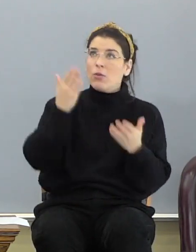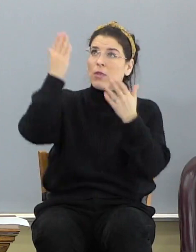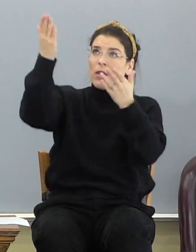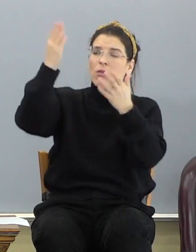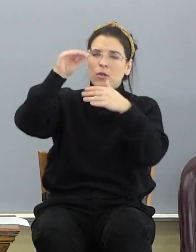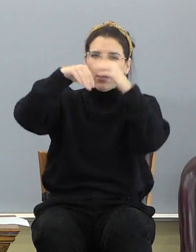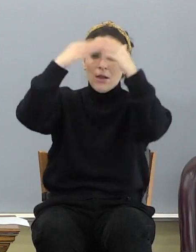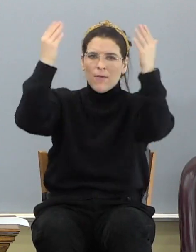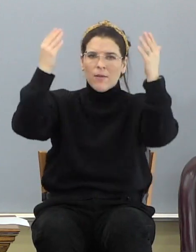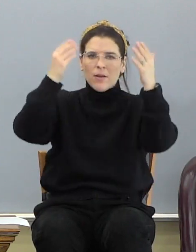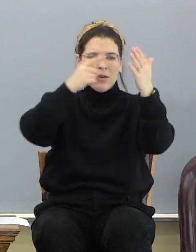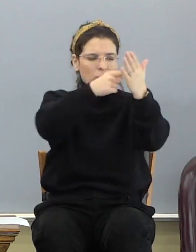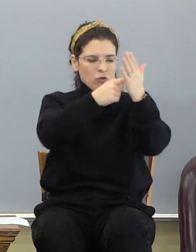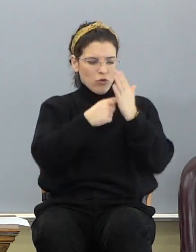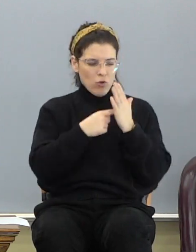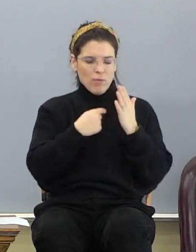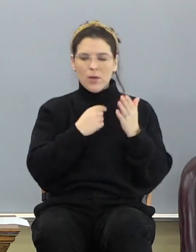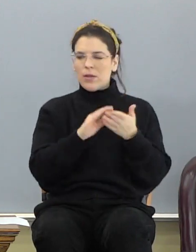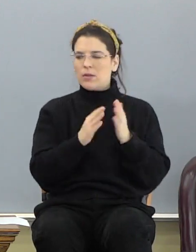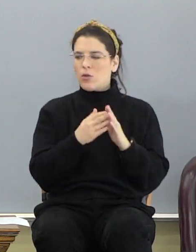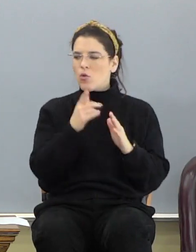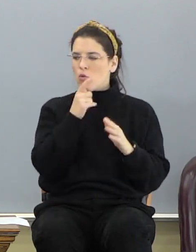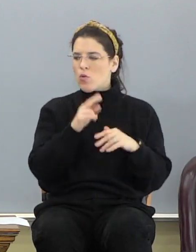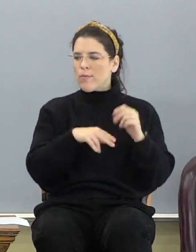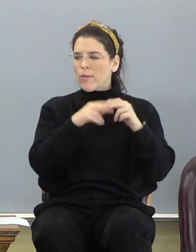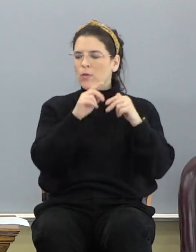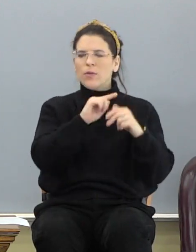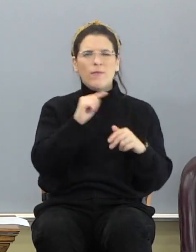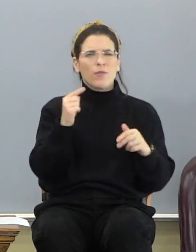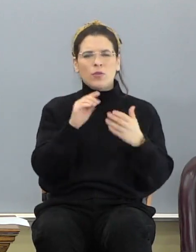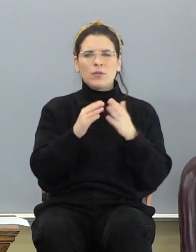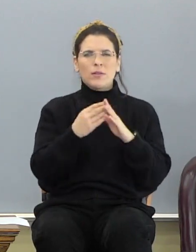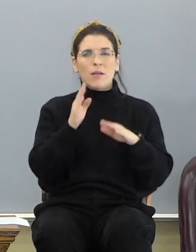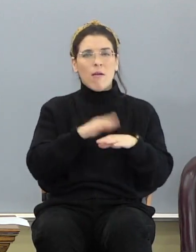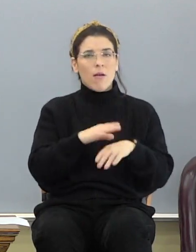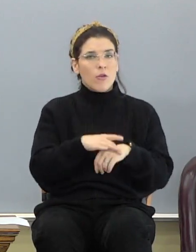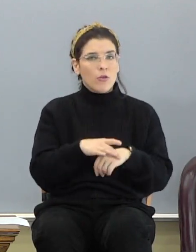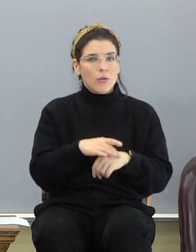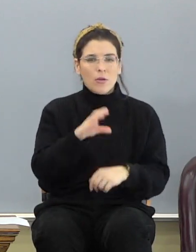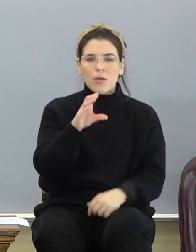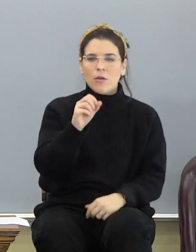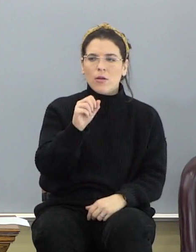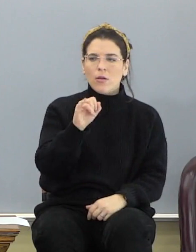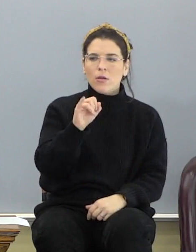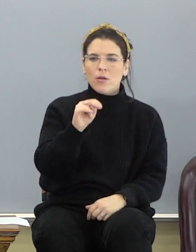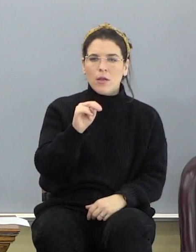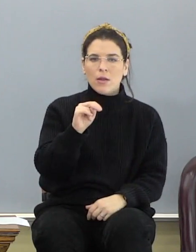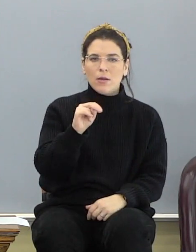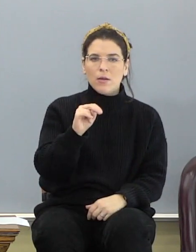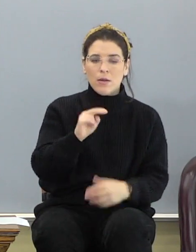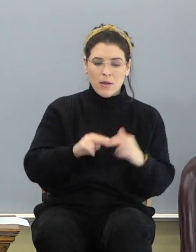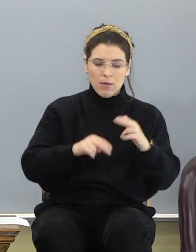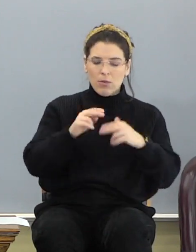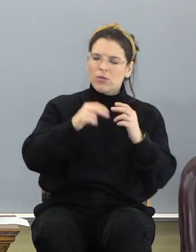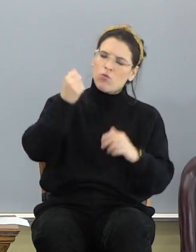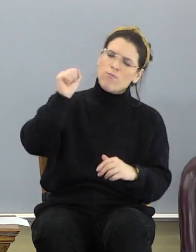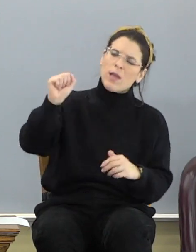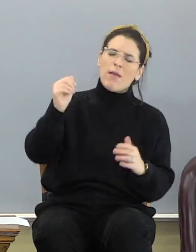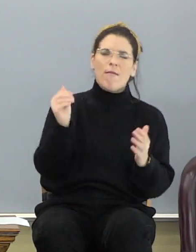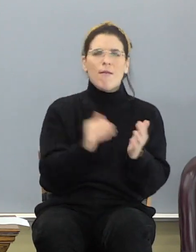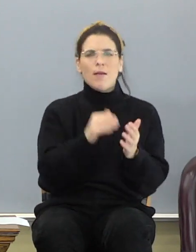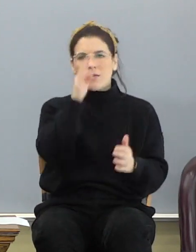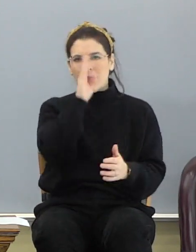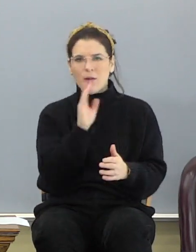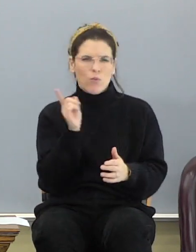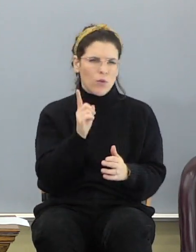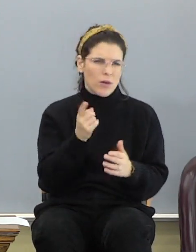And he showed me a city. You know who built the first city on the earth? Cain. Built it in rebellion against God. Where do get the